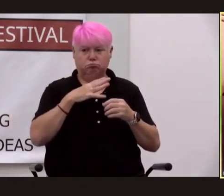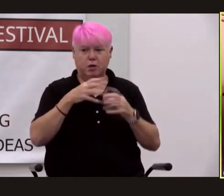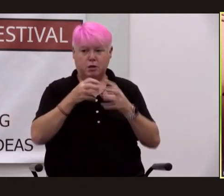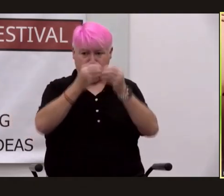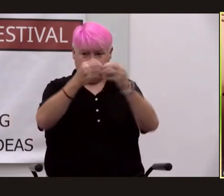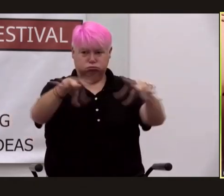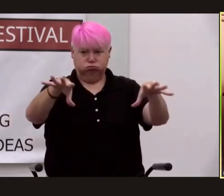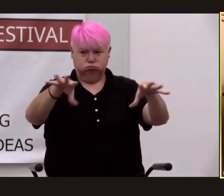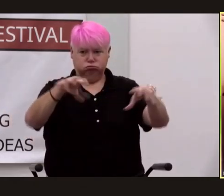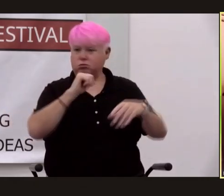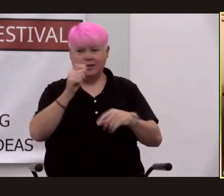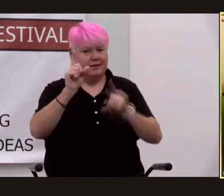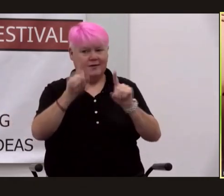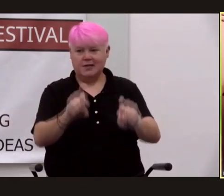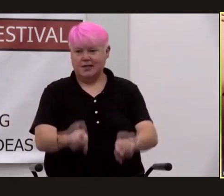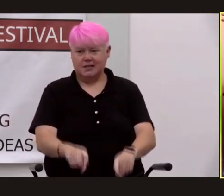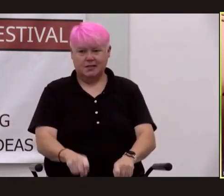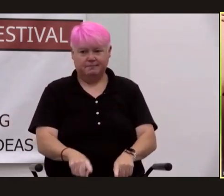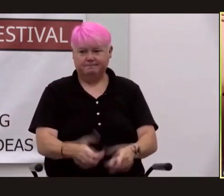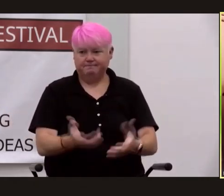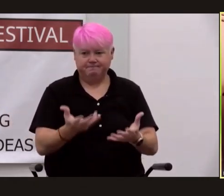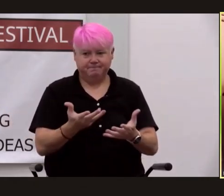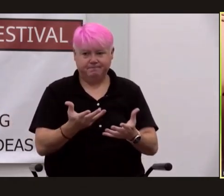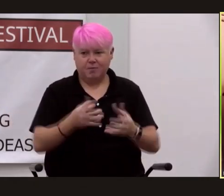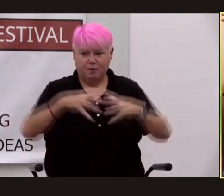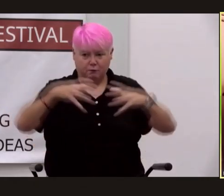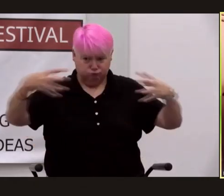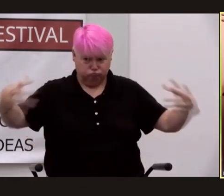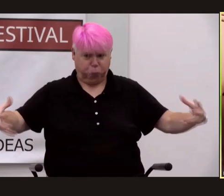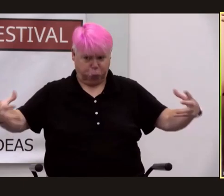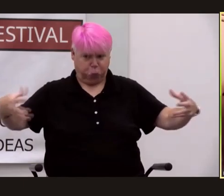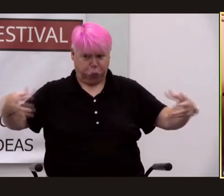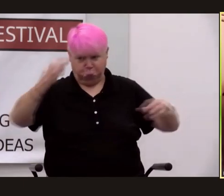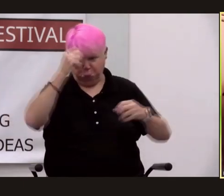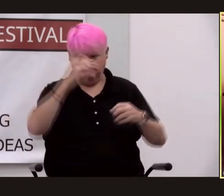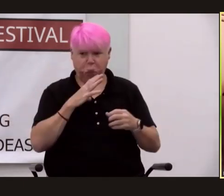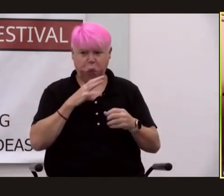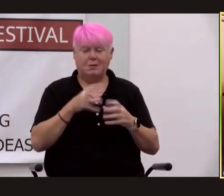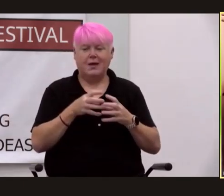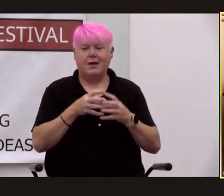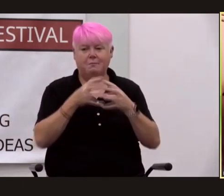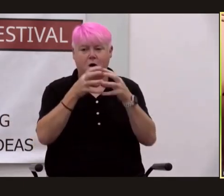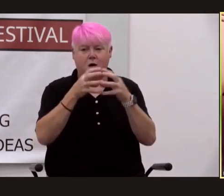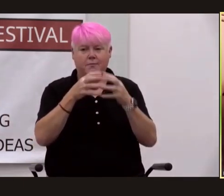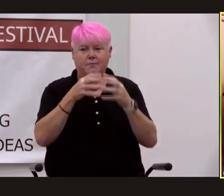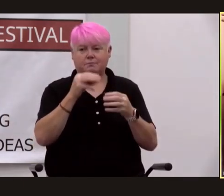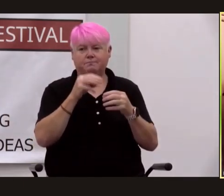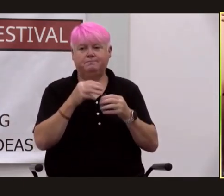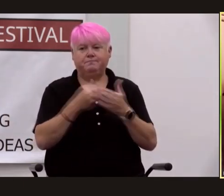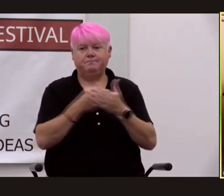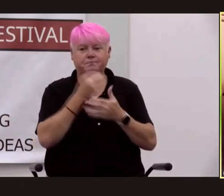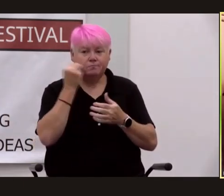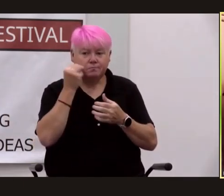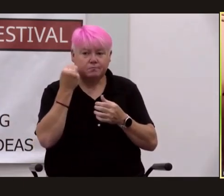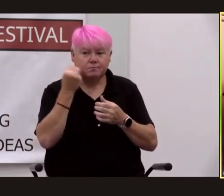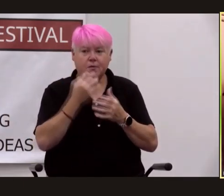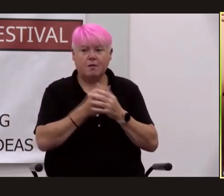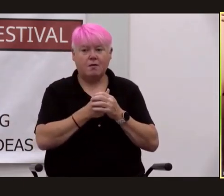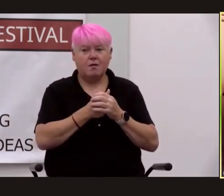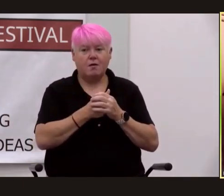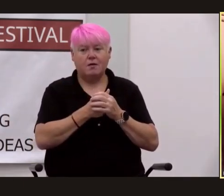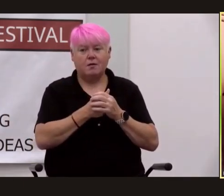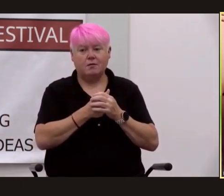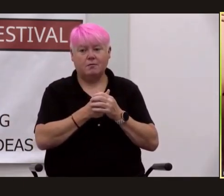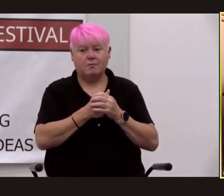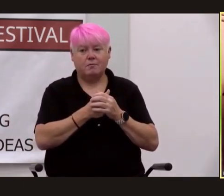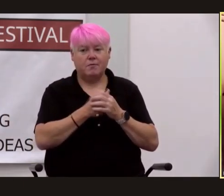to test they never test thin uh thin man fat uh man bomb in new mexico uh sorry little boy they never test little boy which